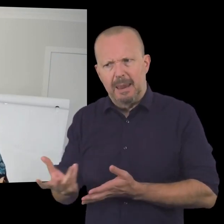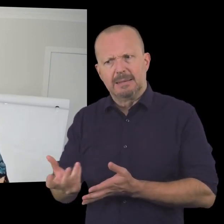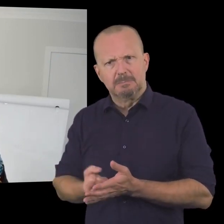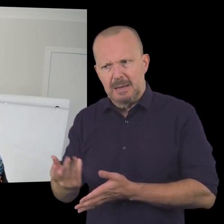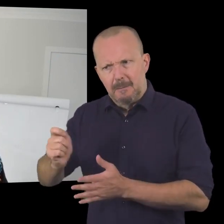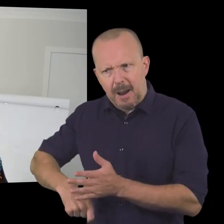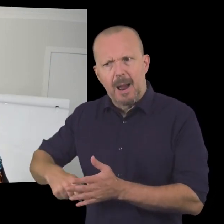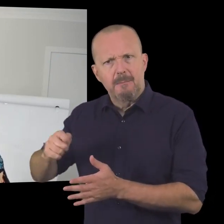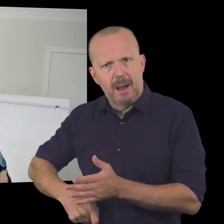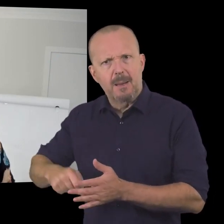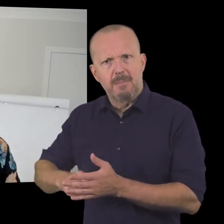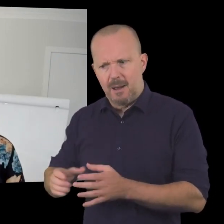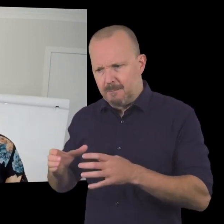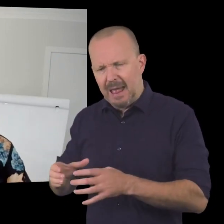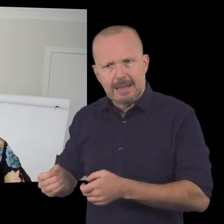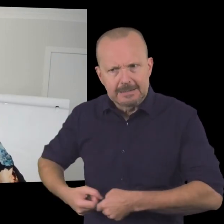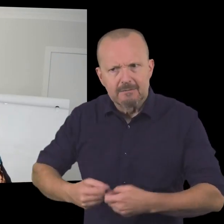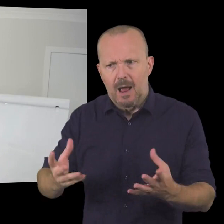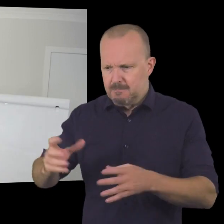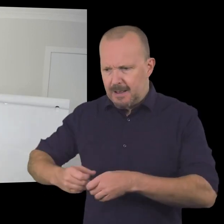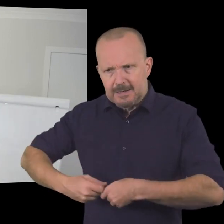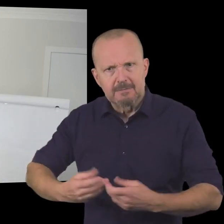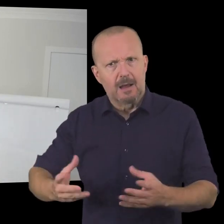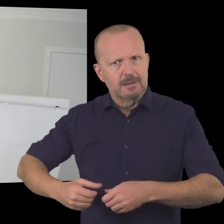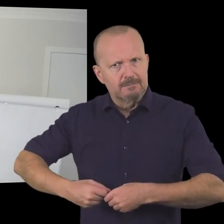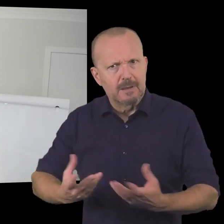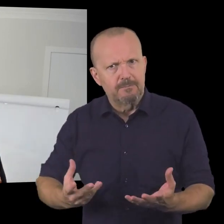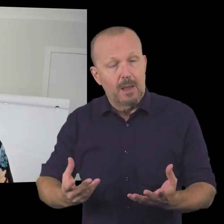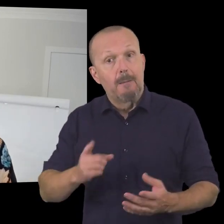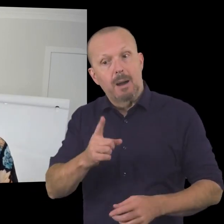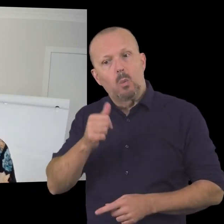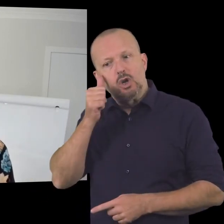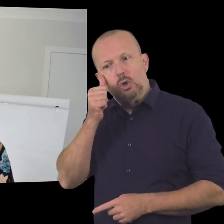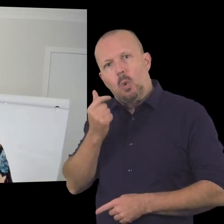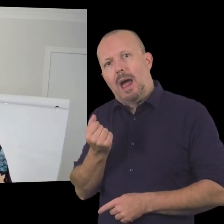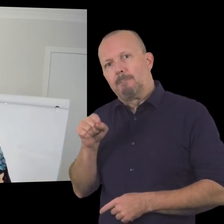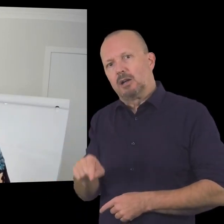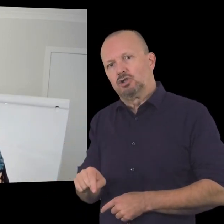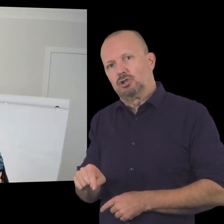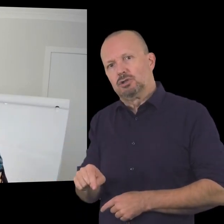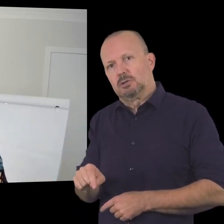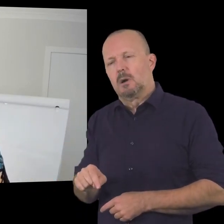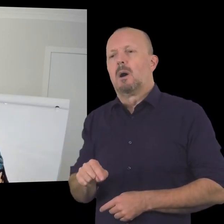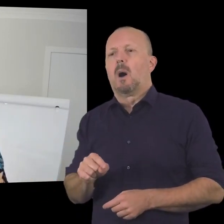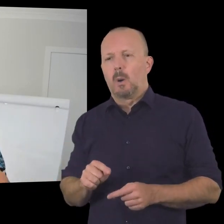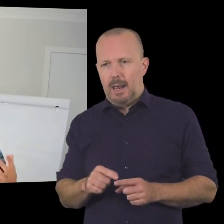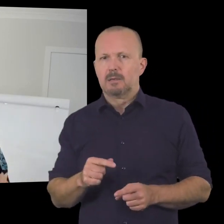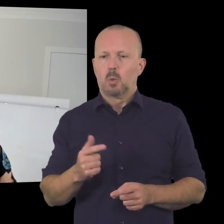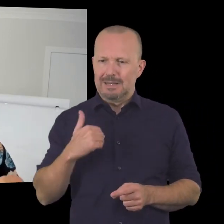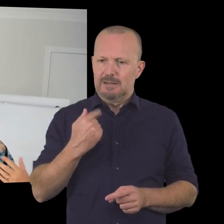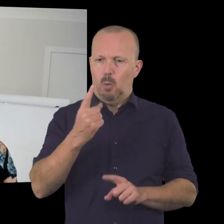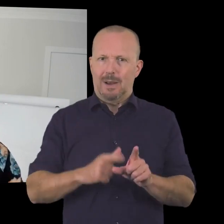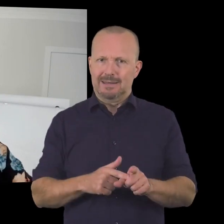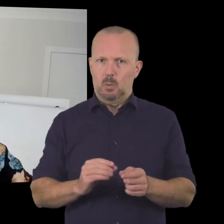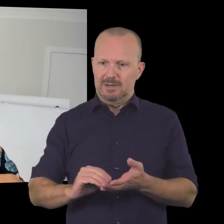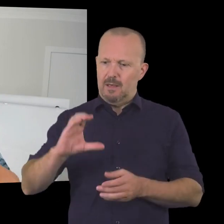providing those ballpoint pens uh and so what we did was because we knew how much we then started